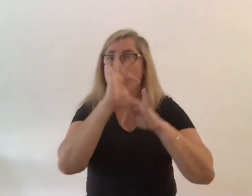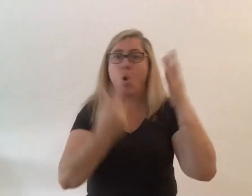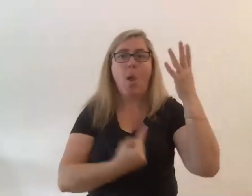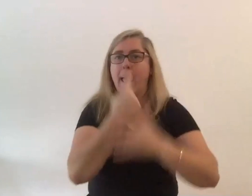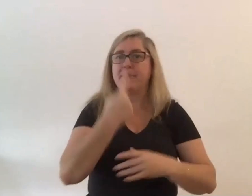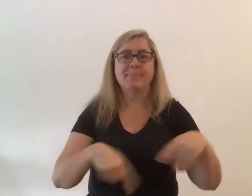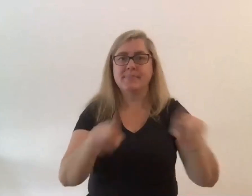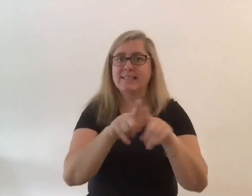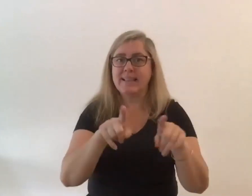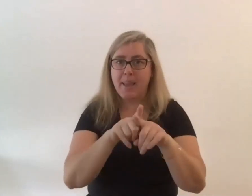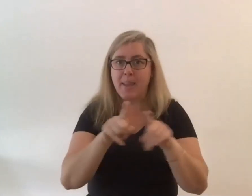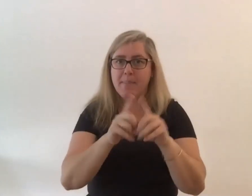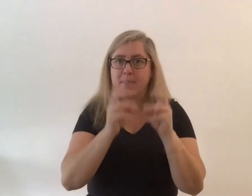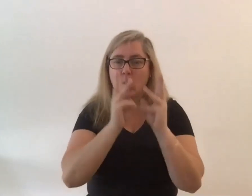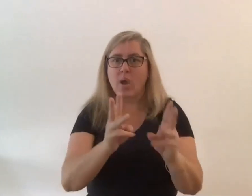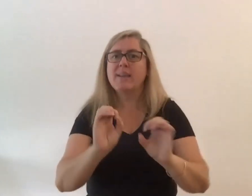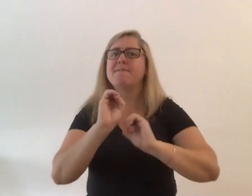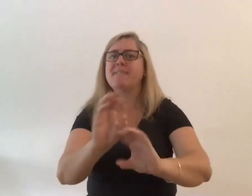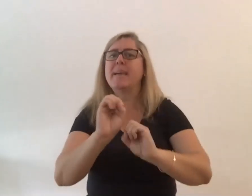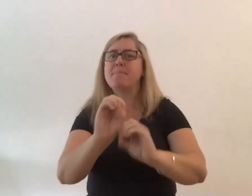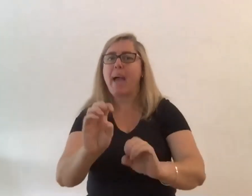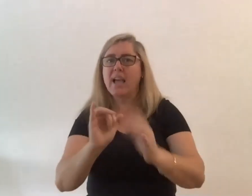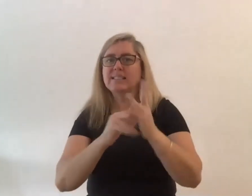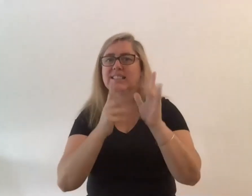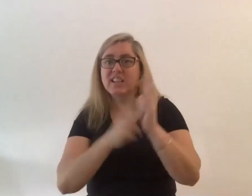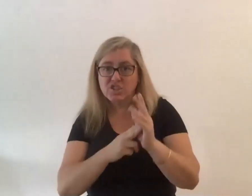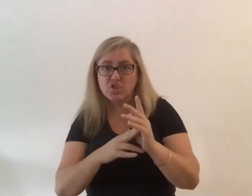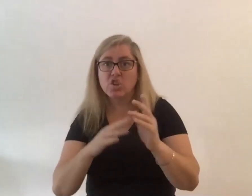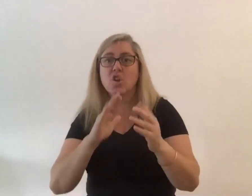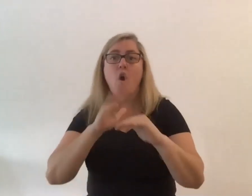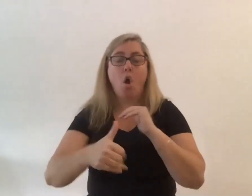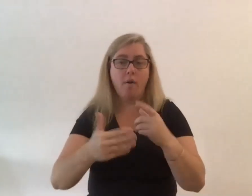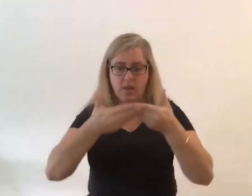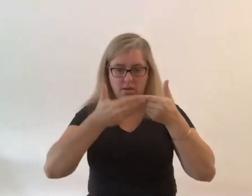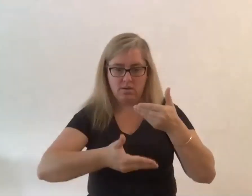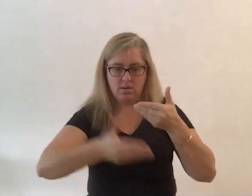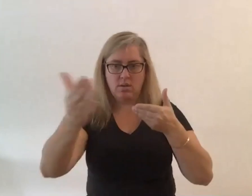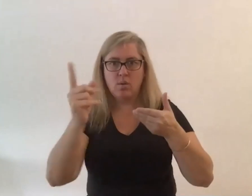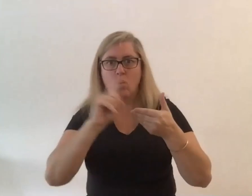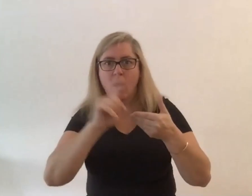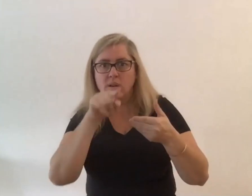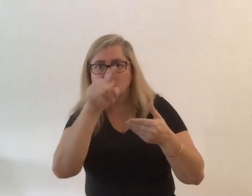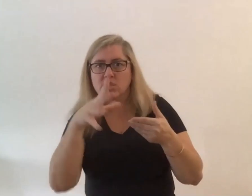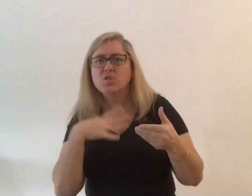a kind of a feedback session about how the little lunches will continue from here on norm do you want to say that more articulately than me